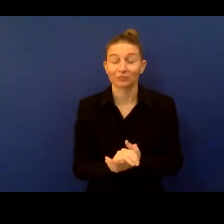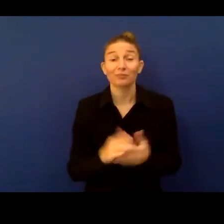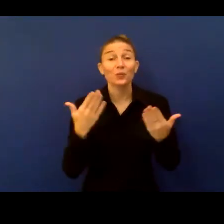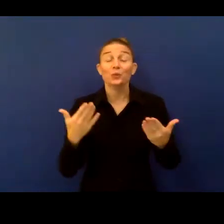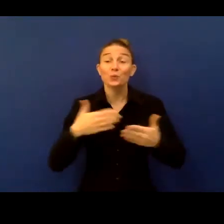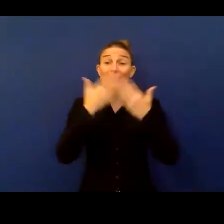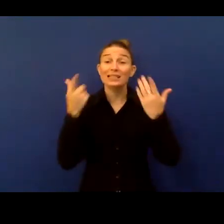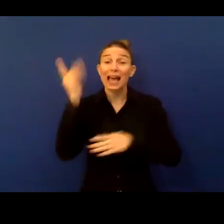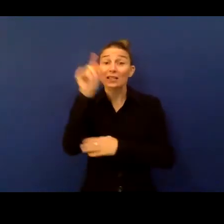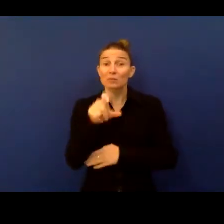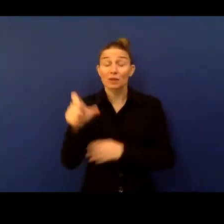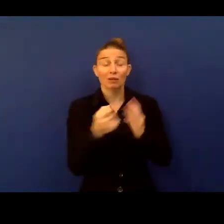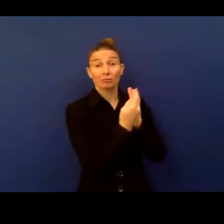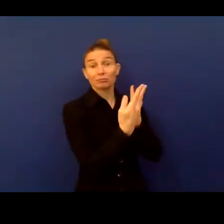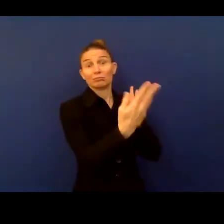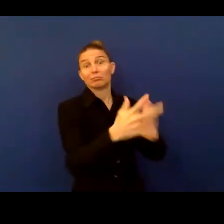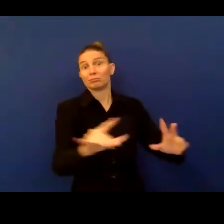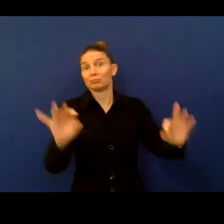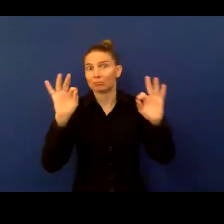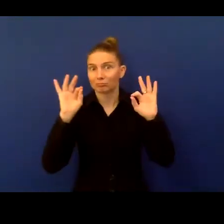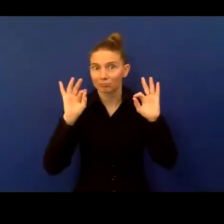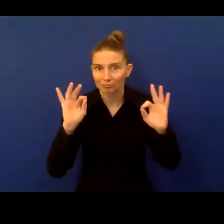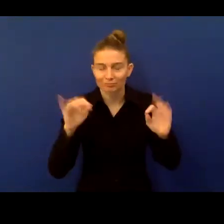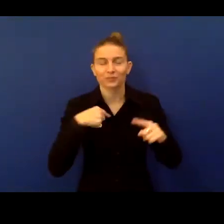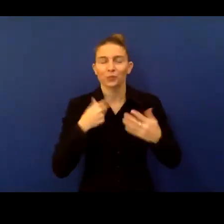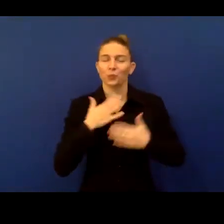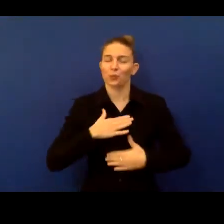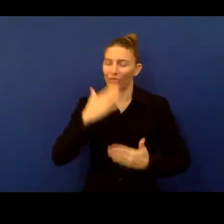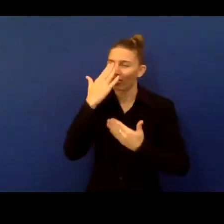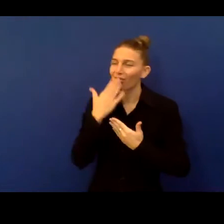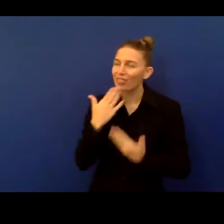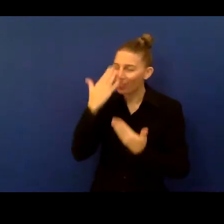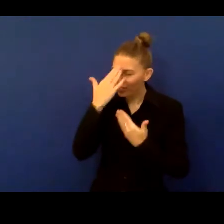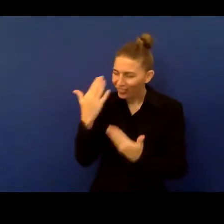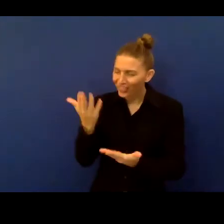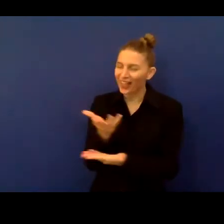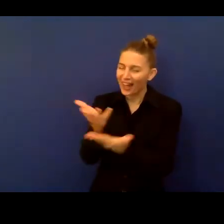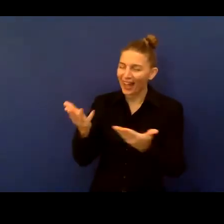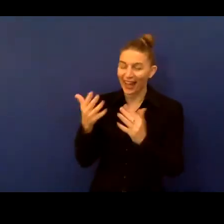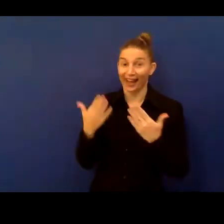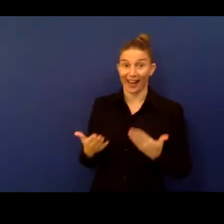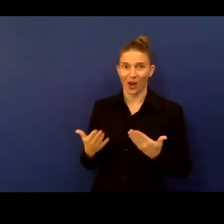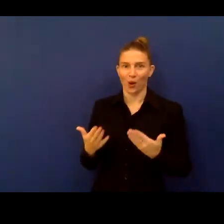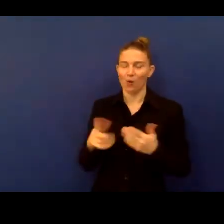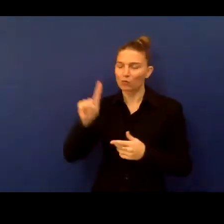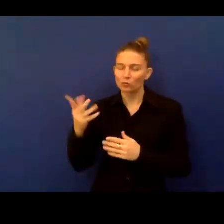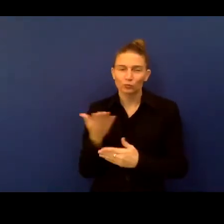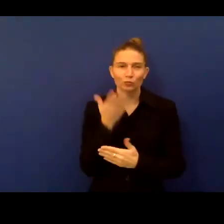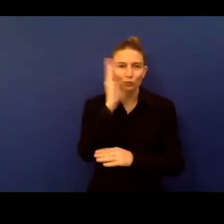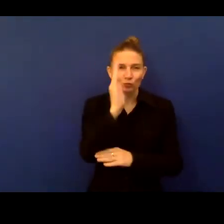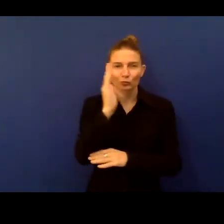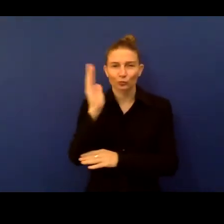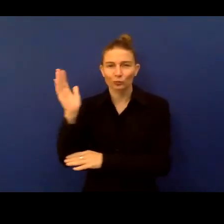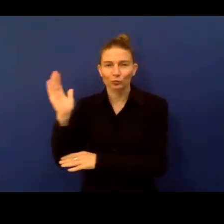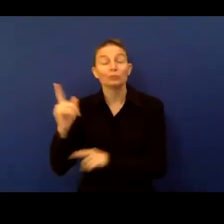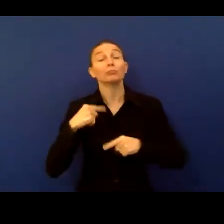you and panellists, and I'd like to thank each of them in advance for their contributions to the discussion today. I'll introduce each of them as